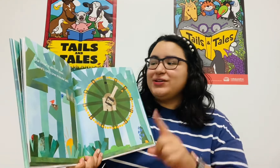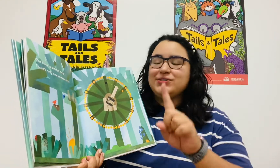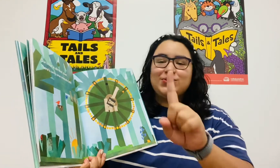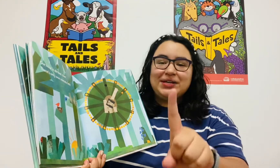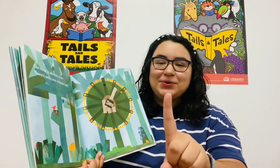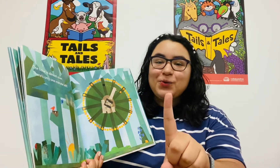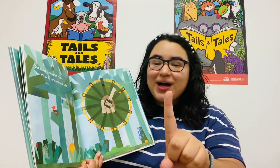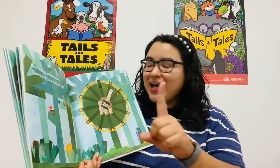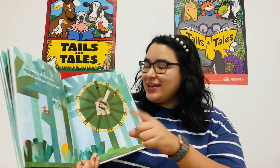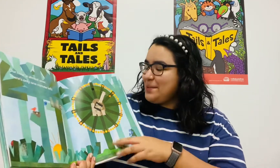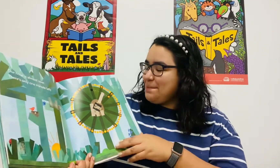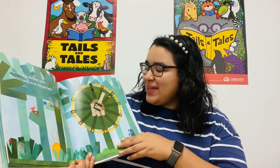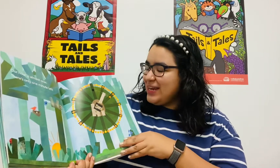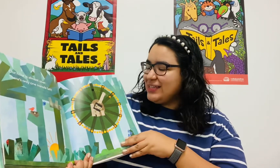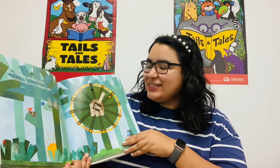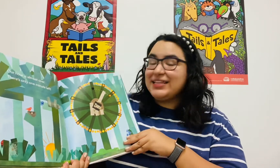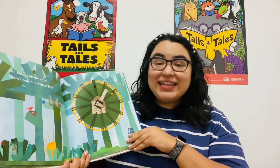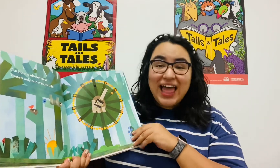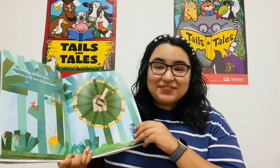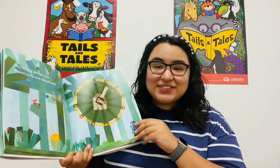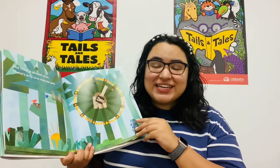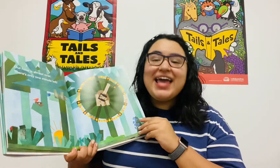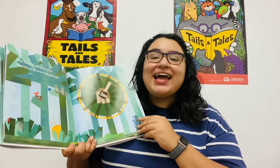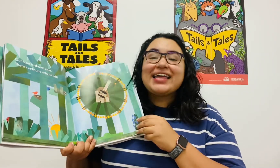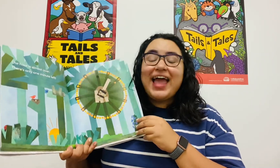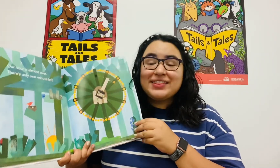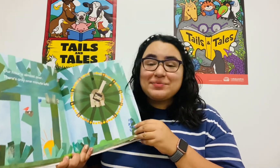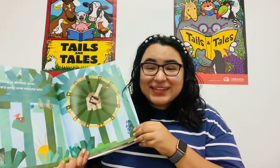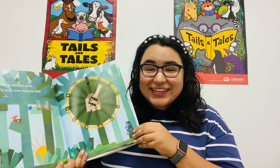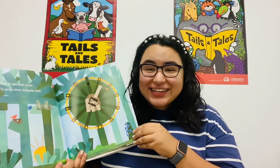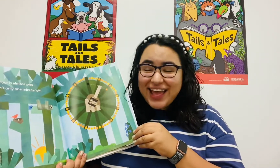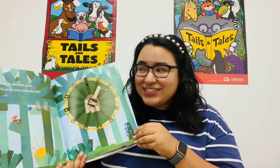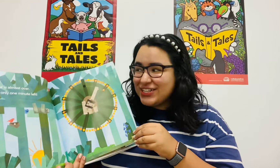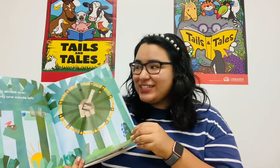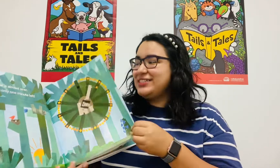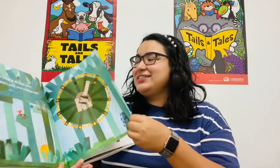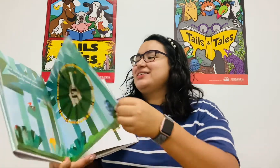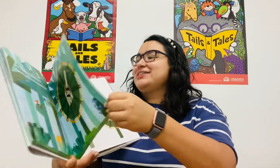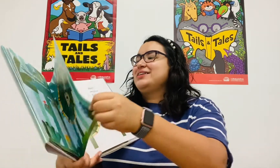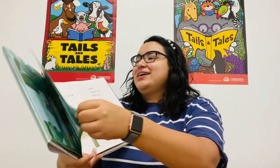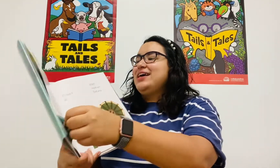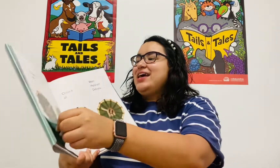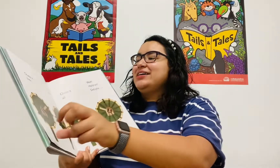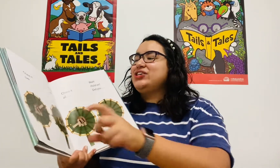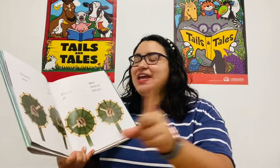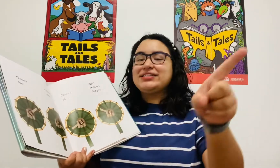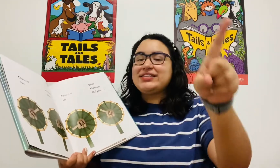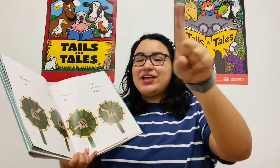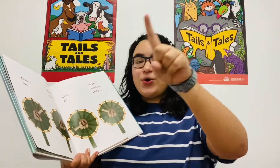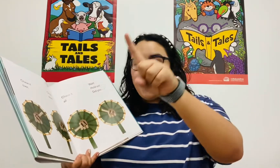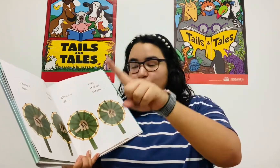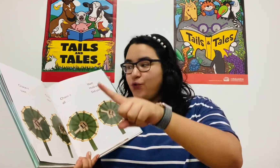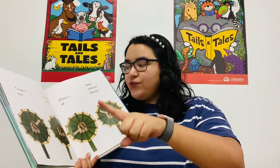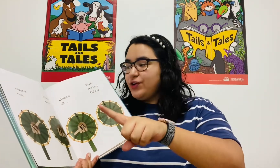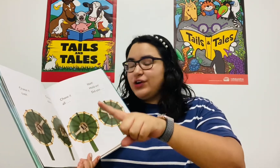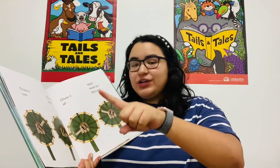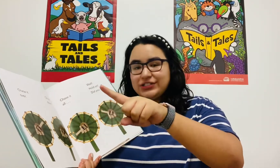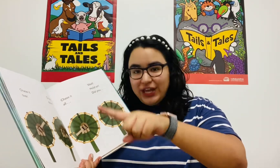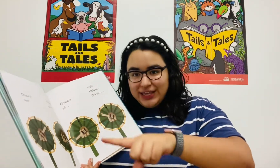There's only one minute left. Can the monkey catch it? Chase it over, chase